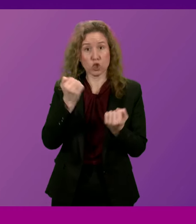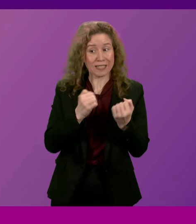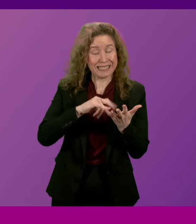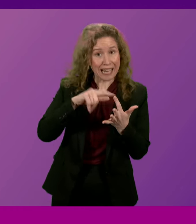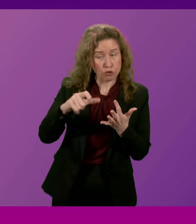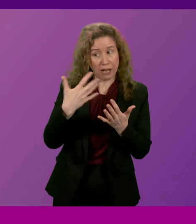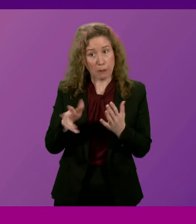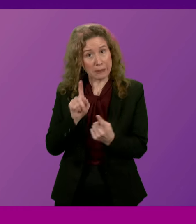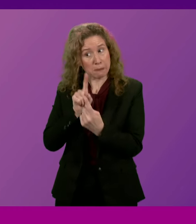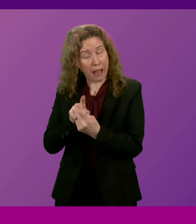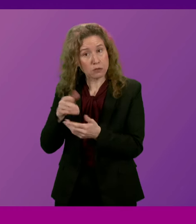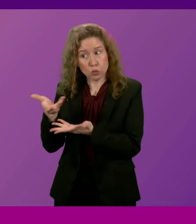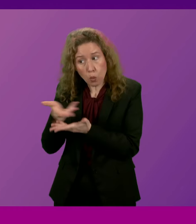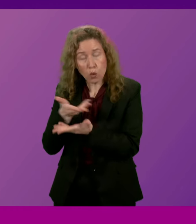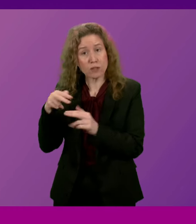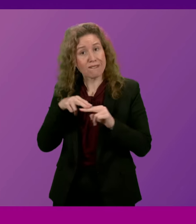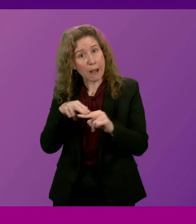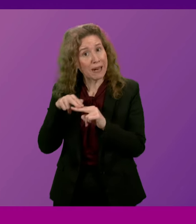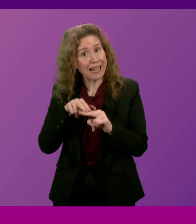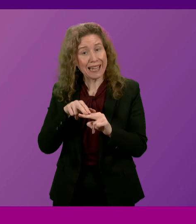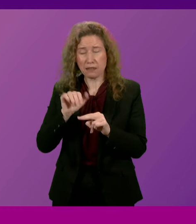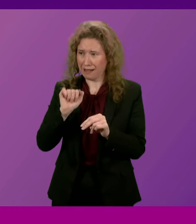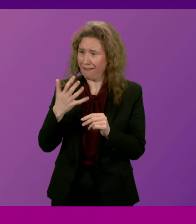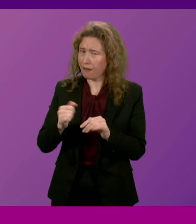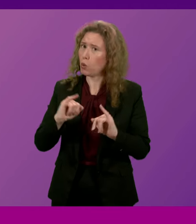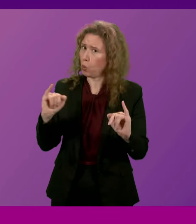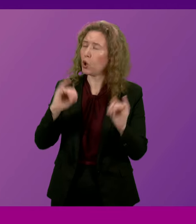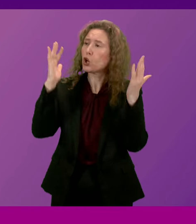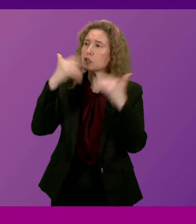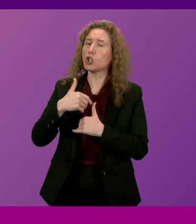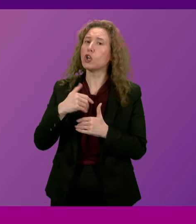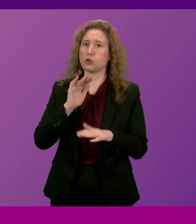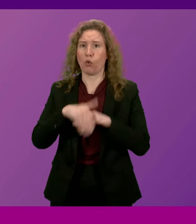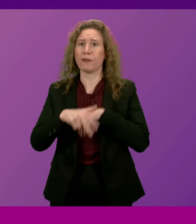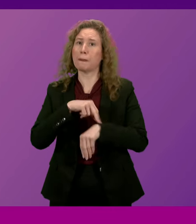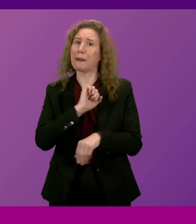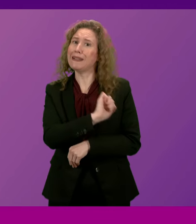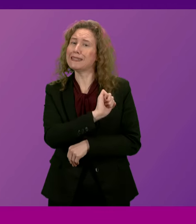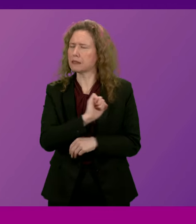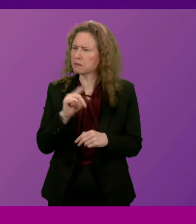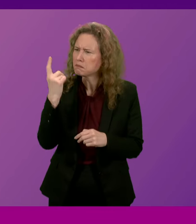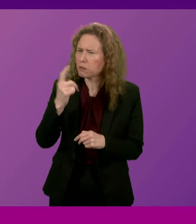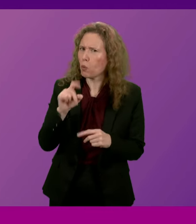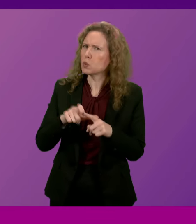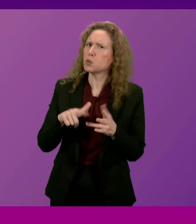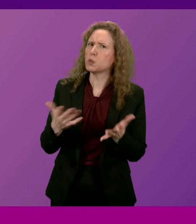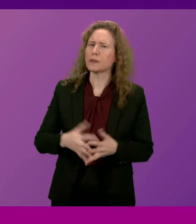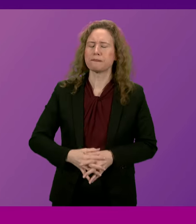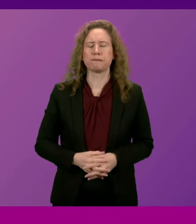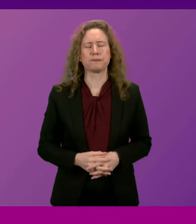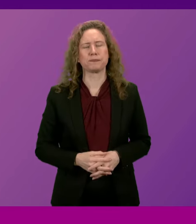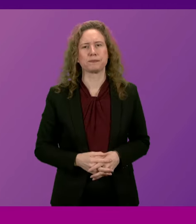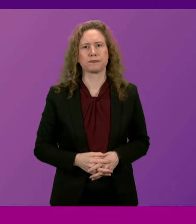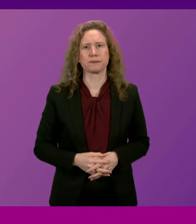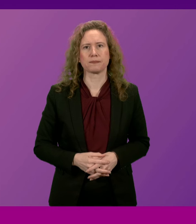with the family of Alistair Wilson about their significant concerns? And if so, what is being done to address these? First